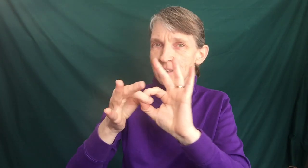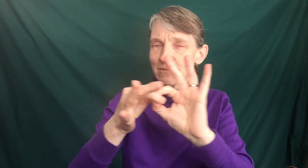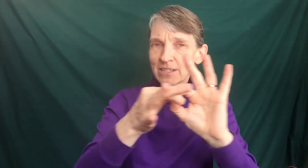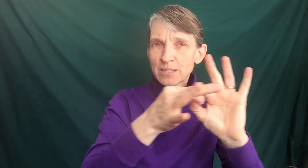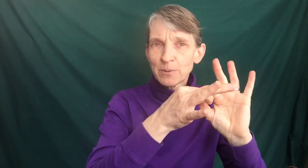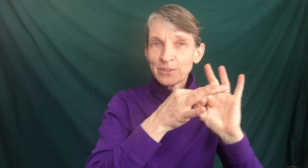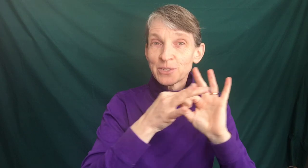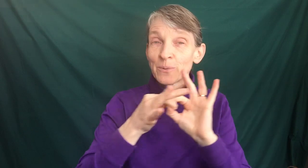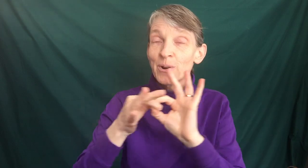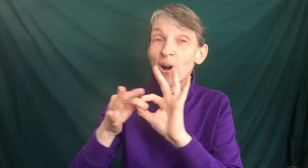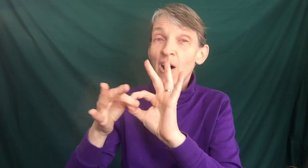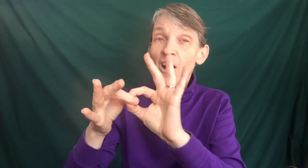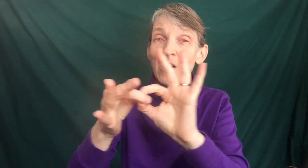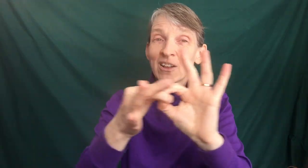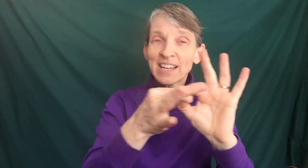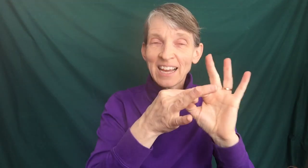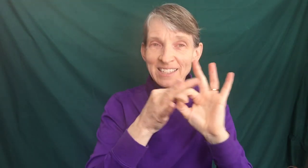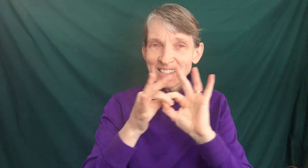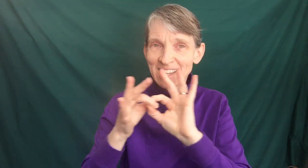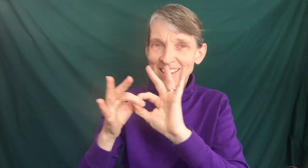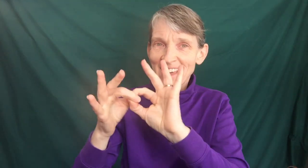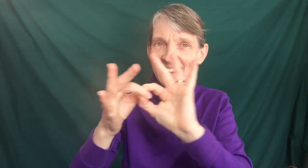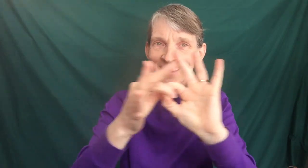Indivisible. So we're all connected like that.